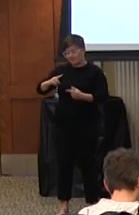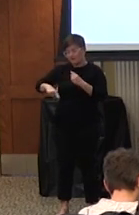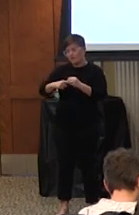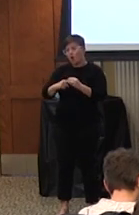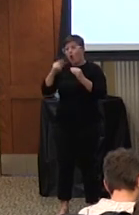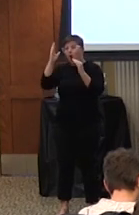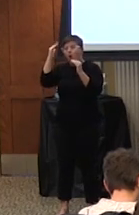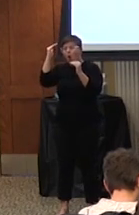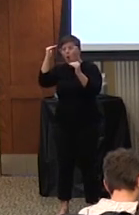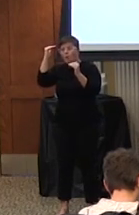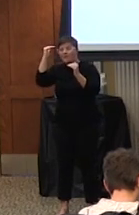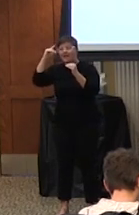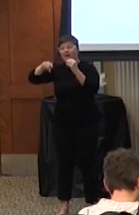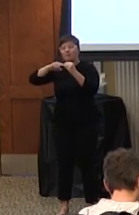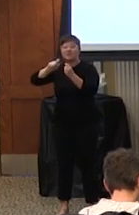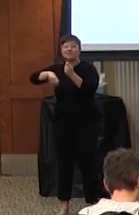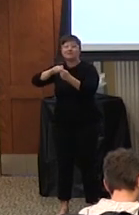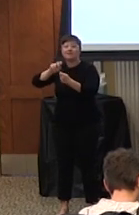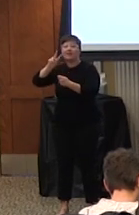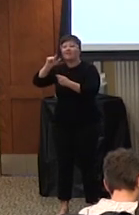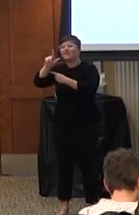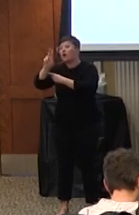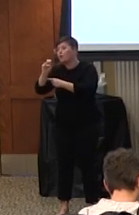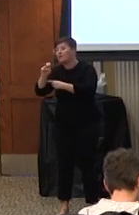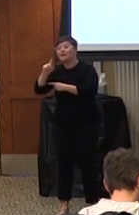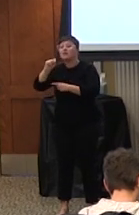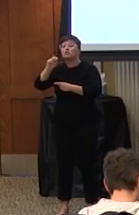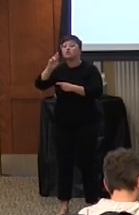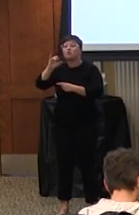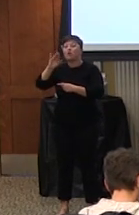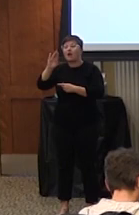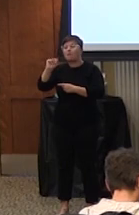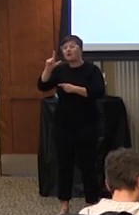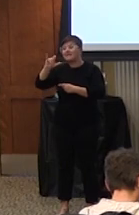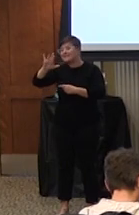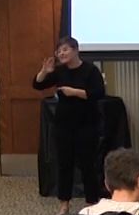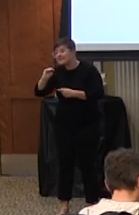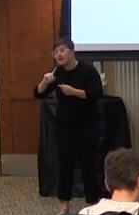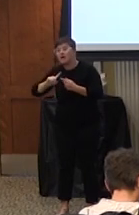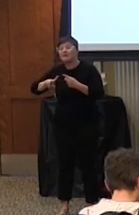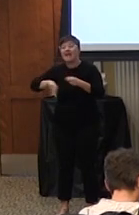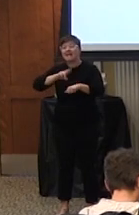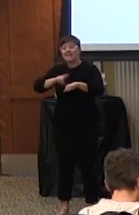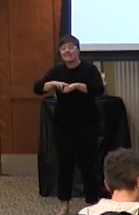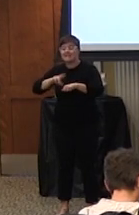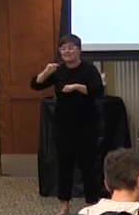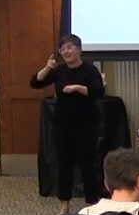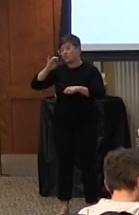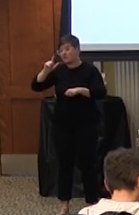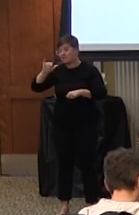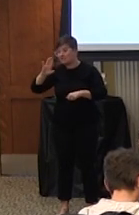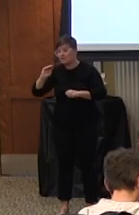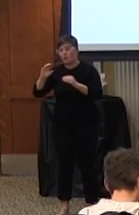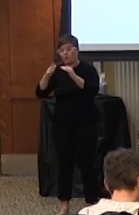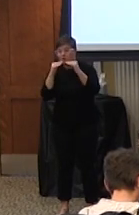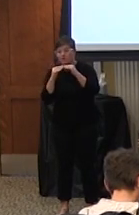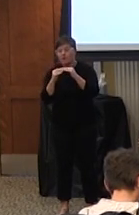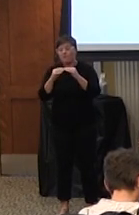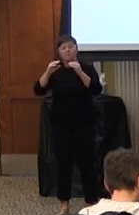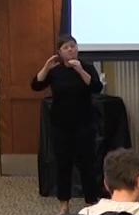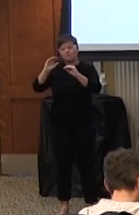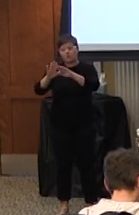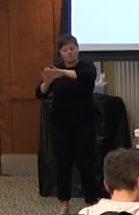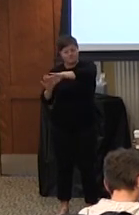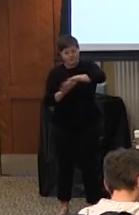hoping around a particular value like tribalism or nationalism or equity or justice and more around social problems